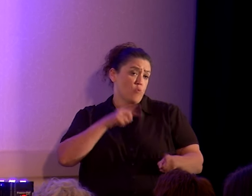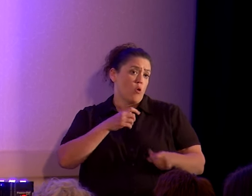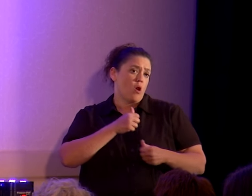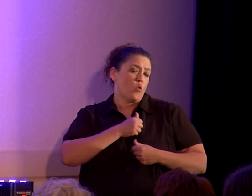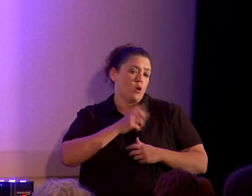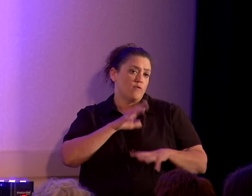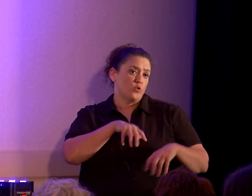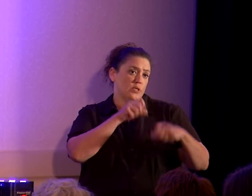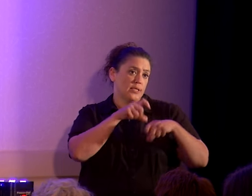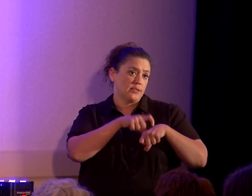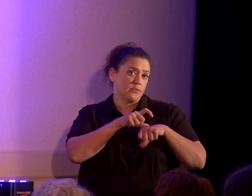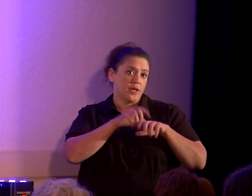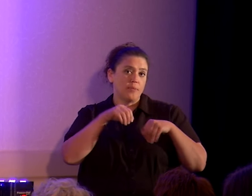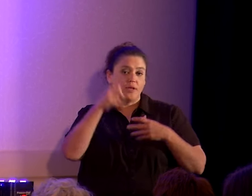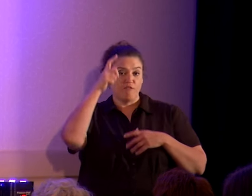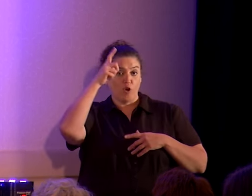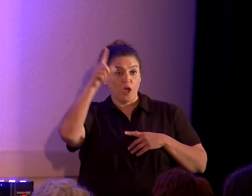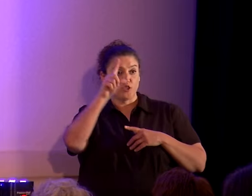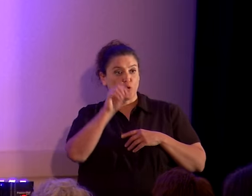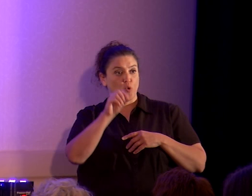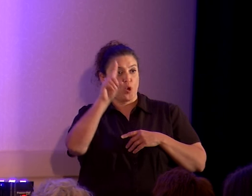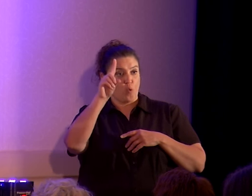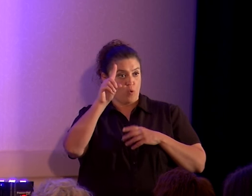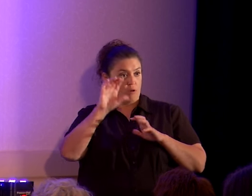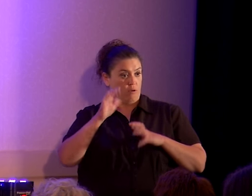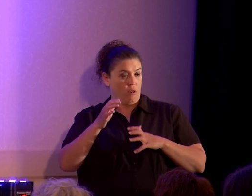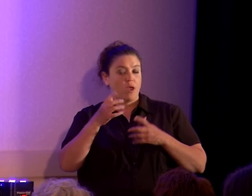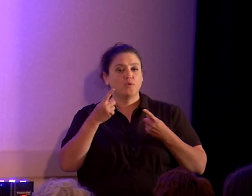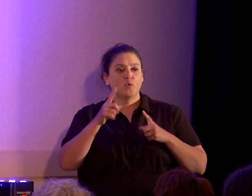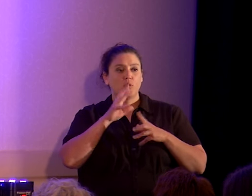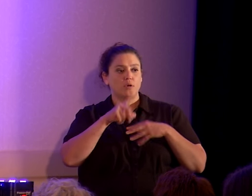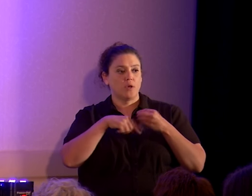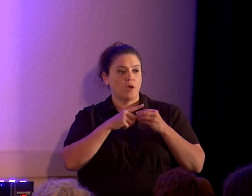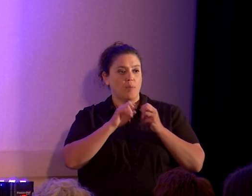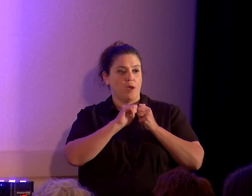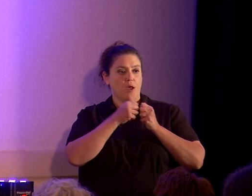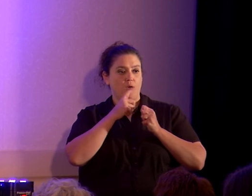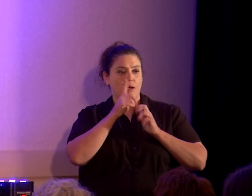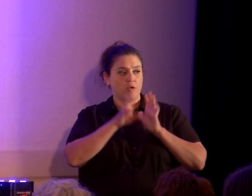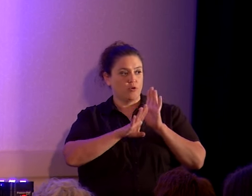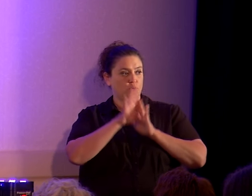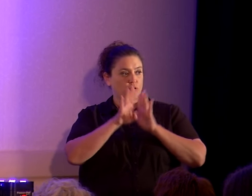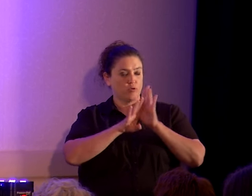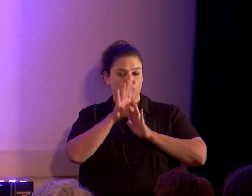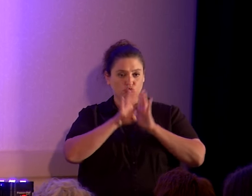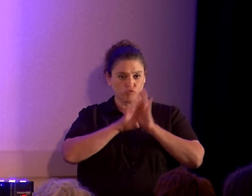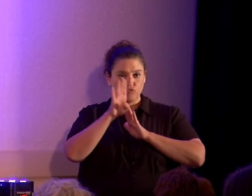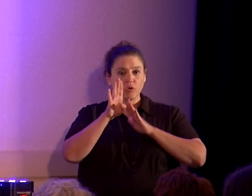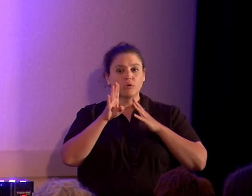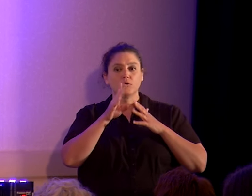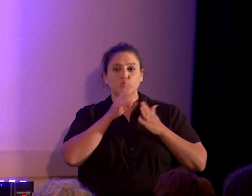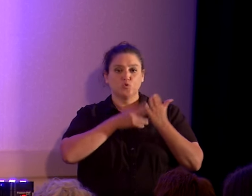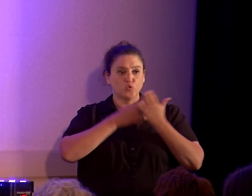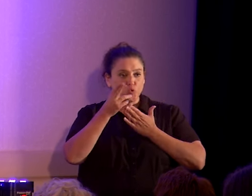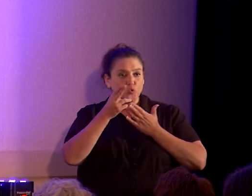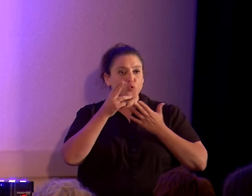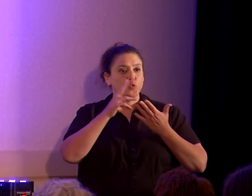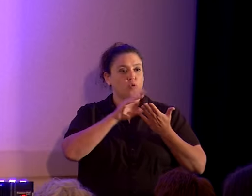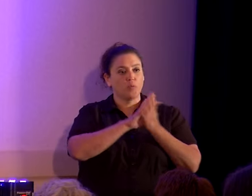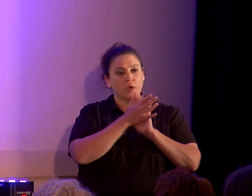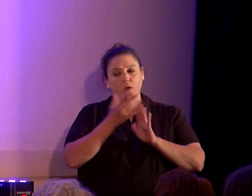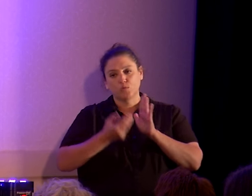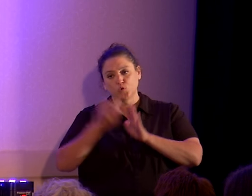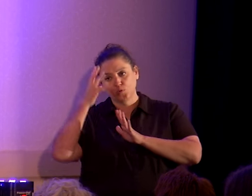logic 101 where we talk about the construction of the syllogism and how true premises lead to true